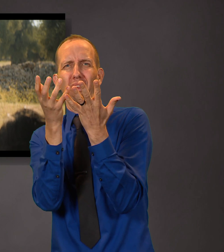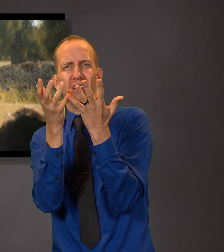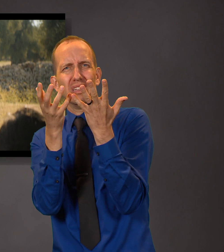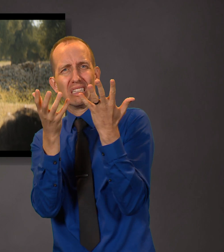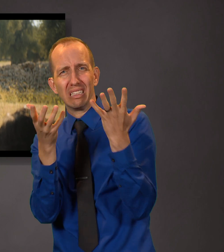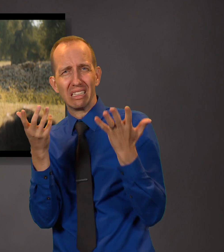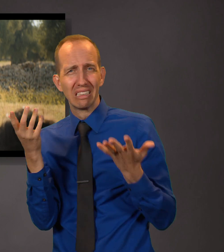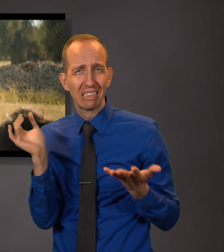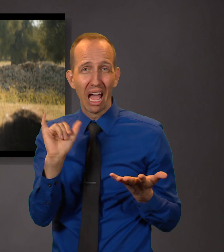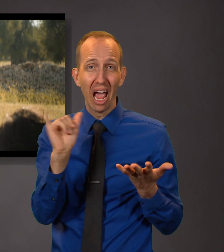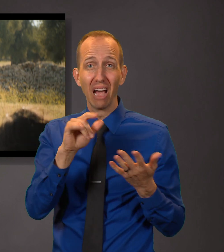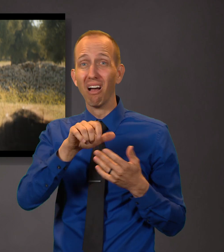For I have done all.